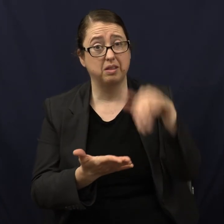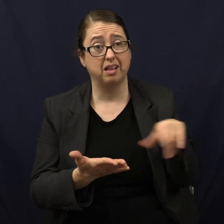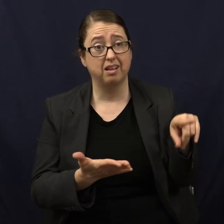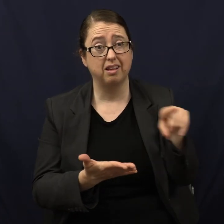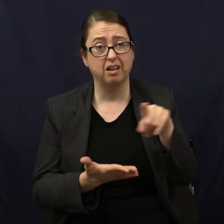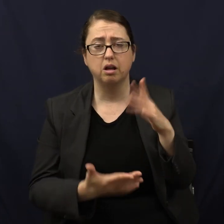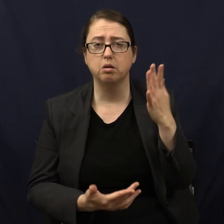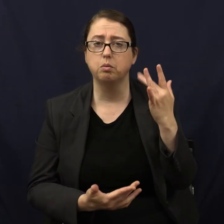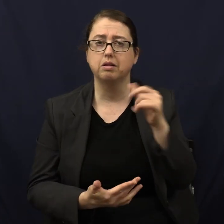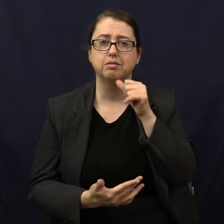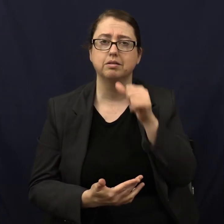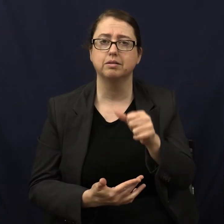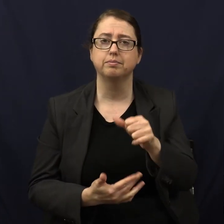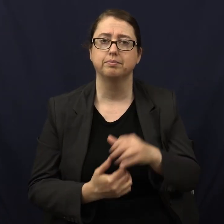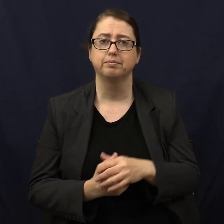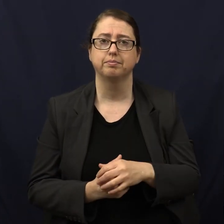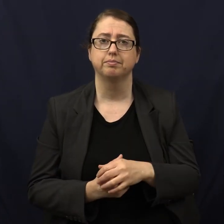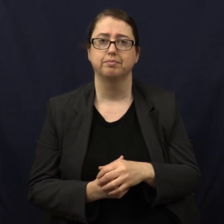Why isn't it?